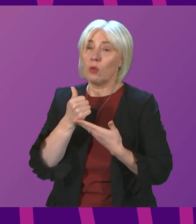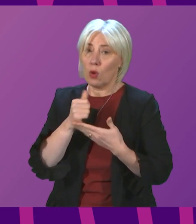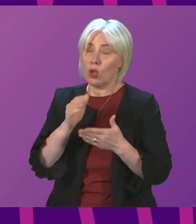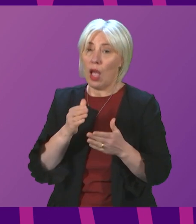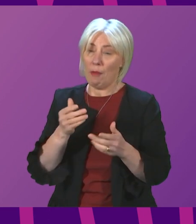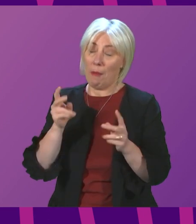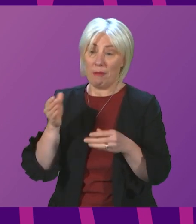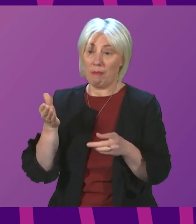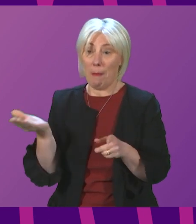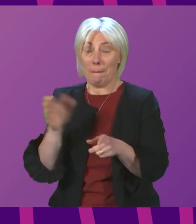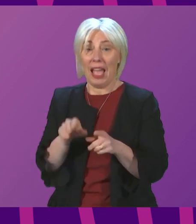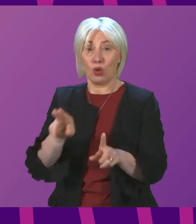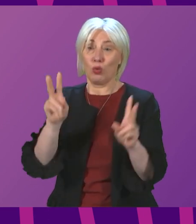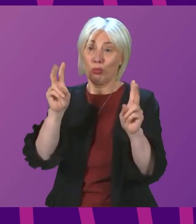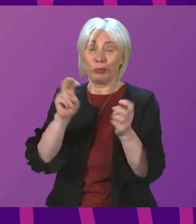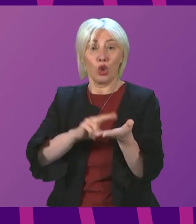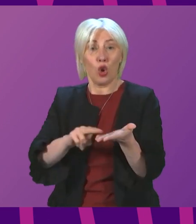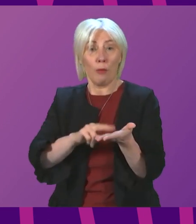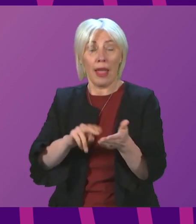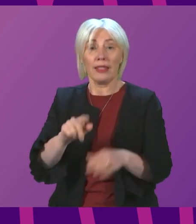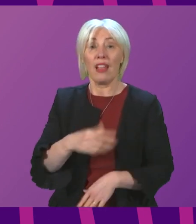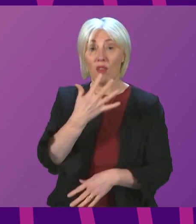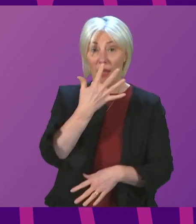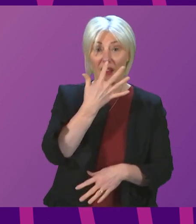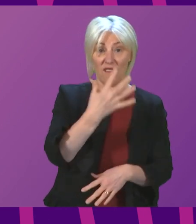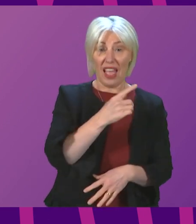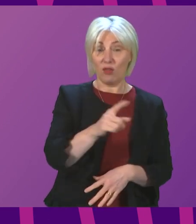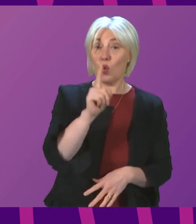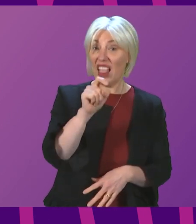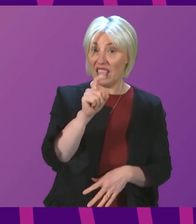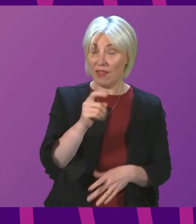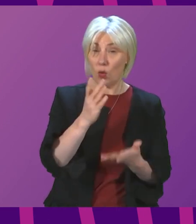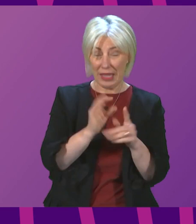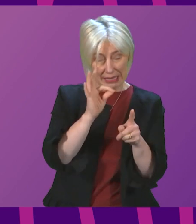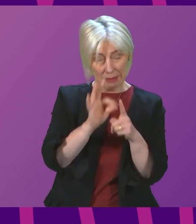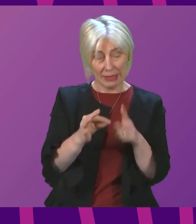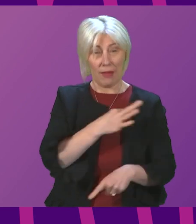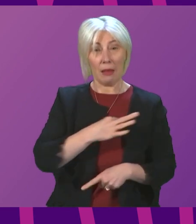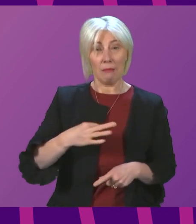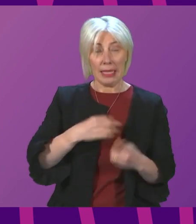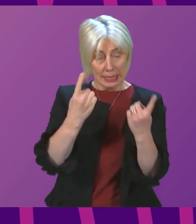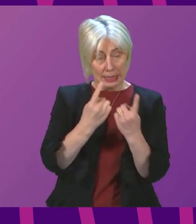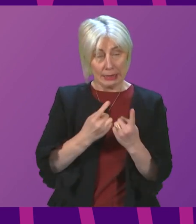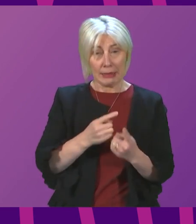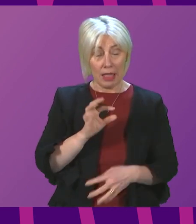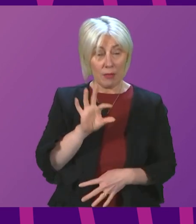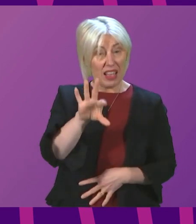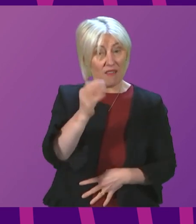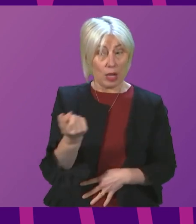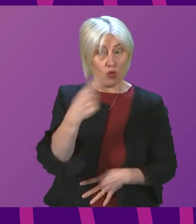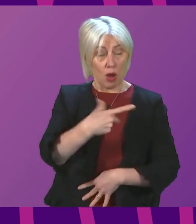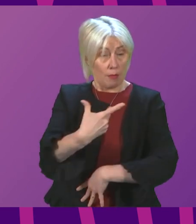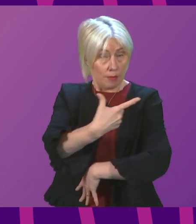our path back to normality. From this week, five to eleven-year-olds with specific medical conditions are being invited for vaccine appointments.